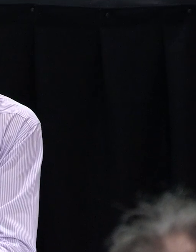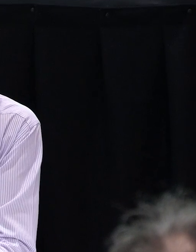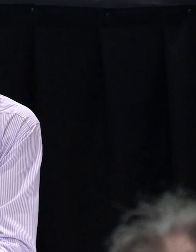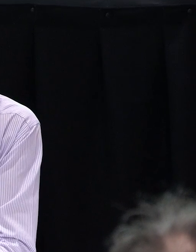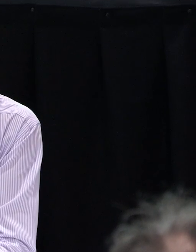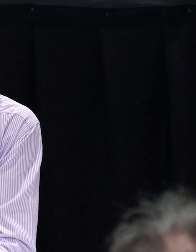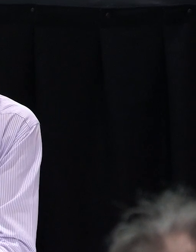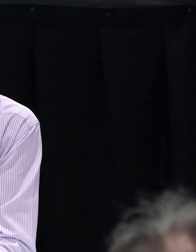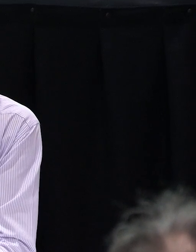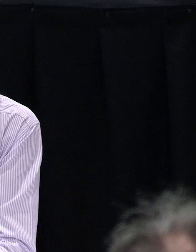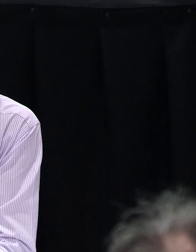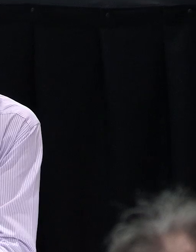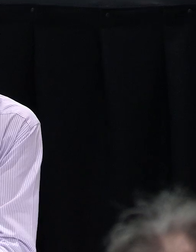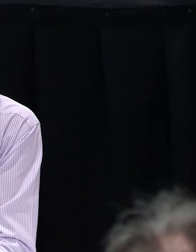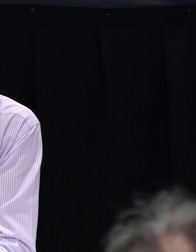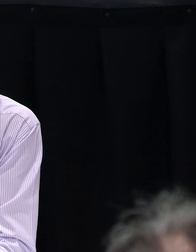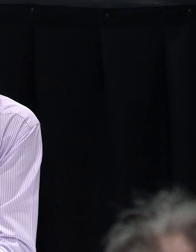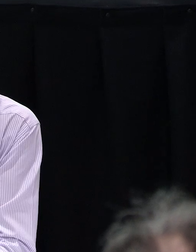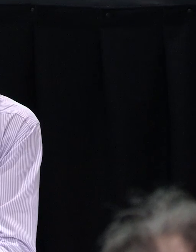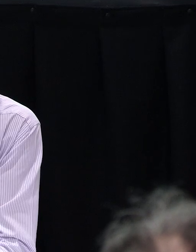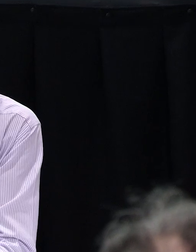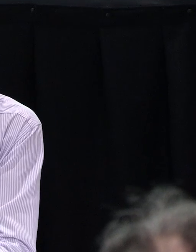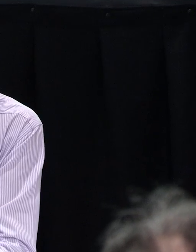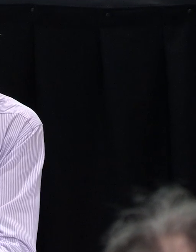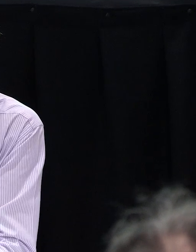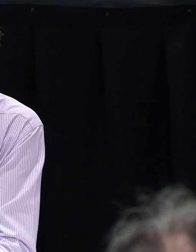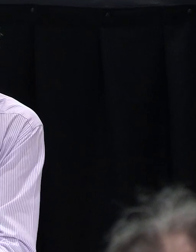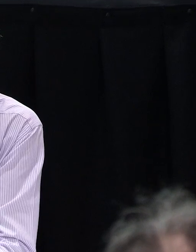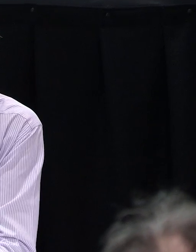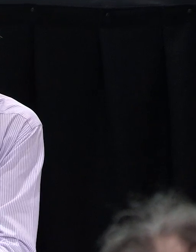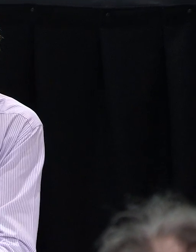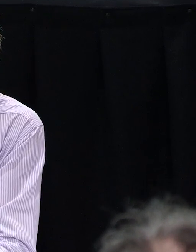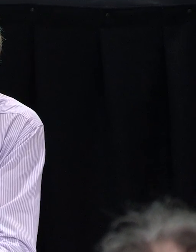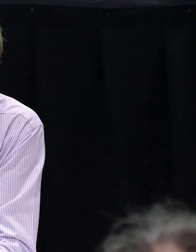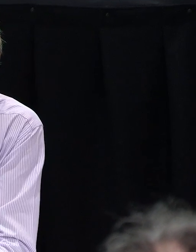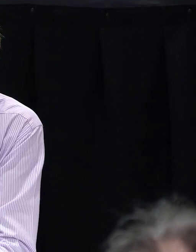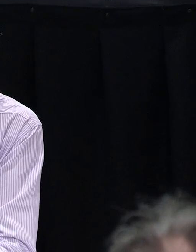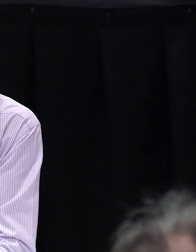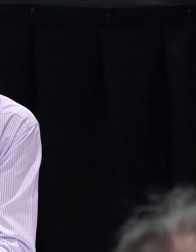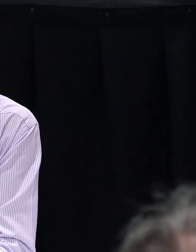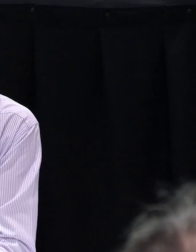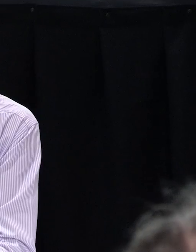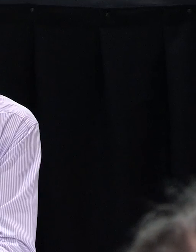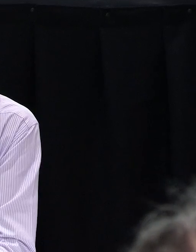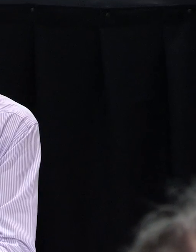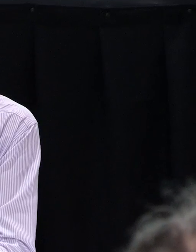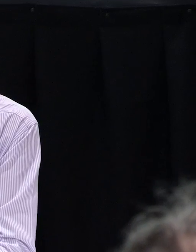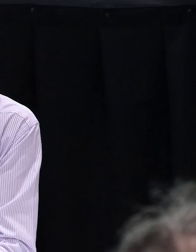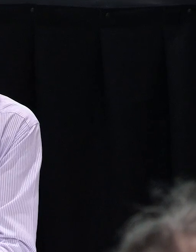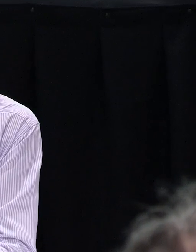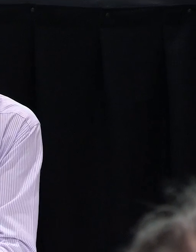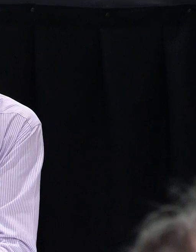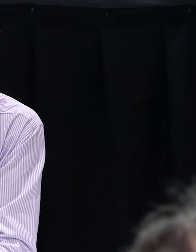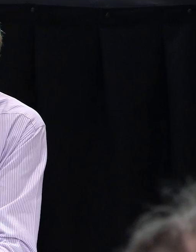If the ground is weaker, deeper, we can do some deeper what's called ground improvement